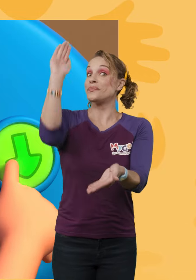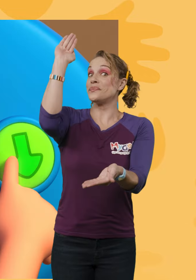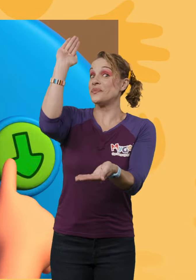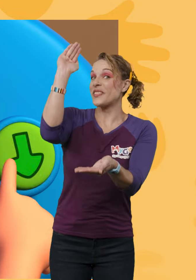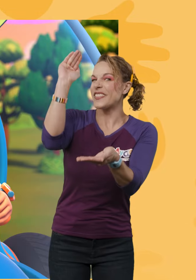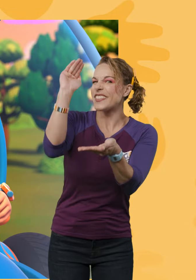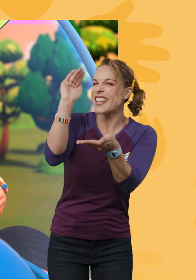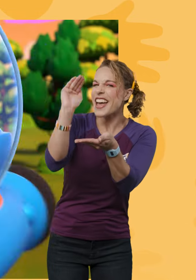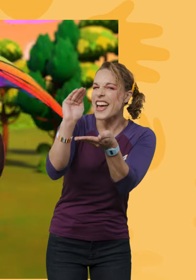Shrinking down!